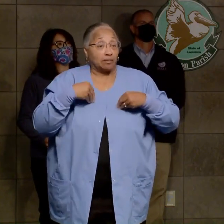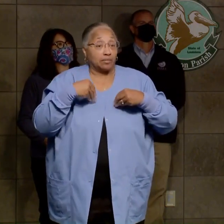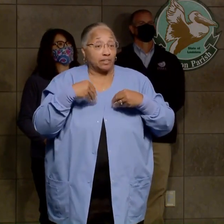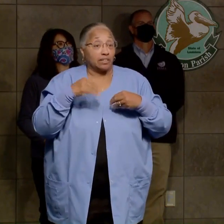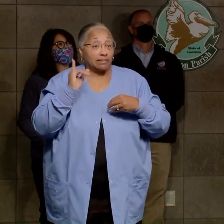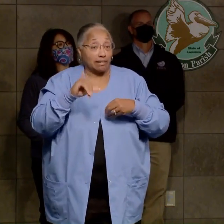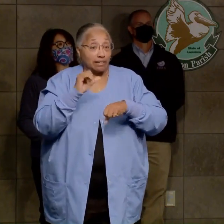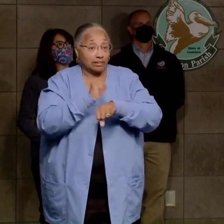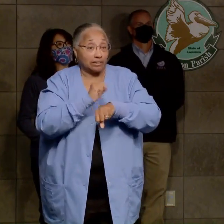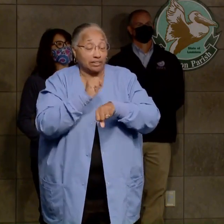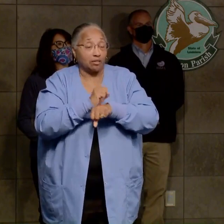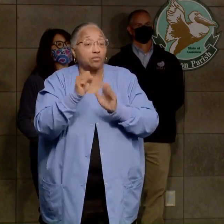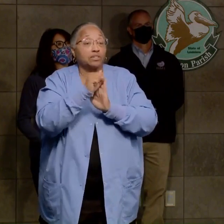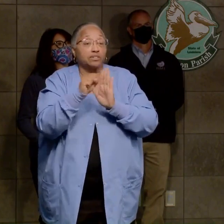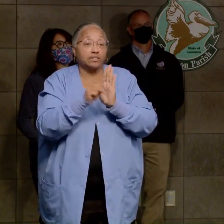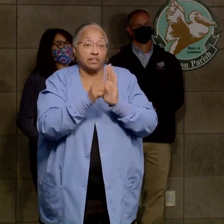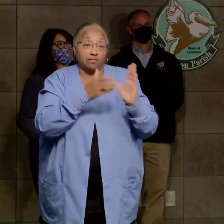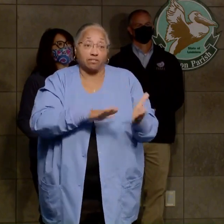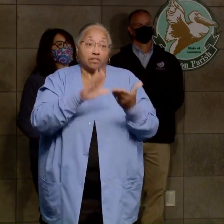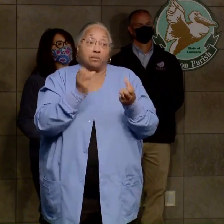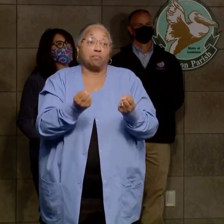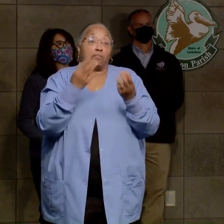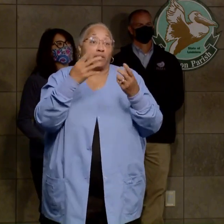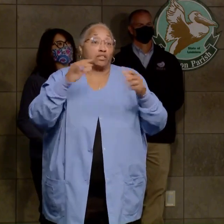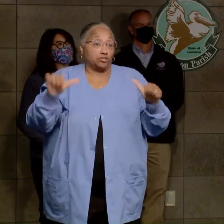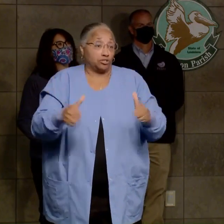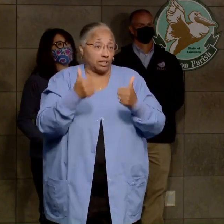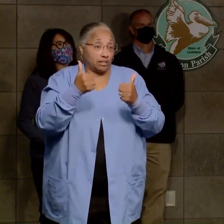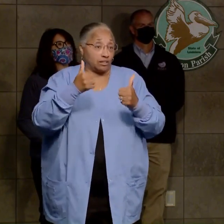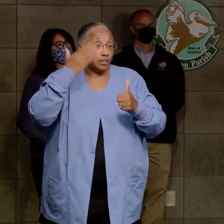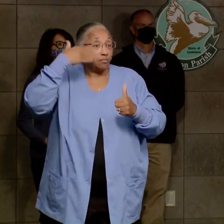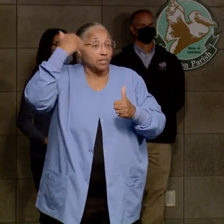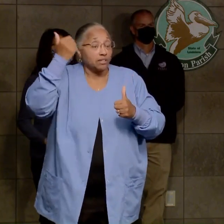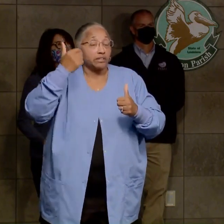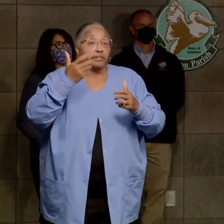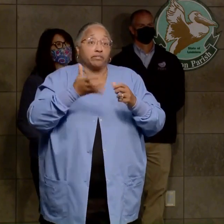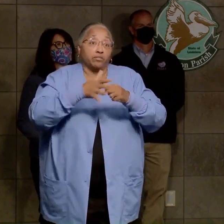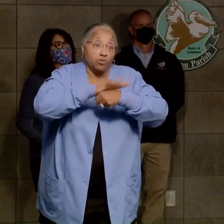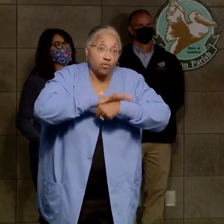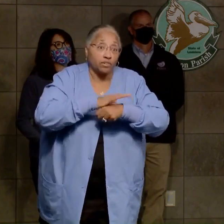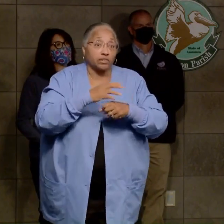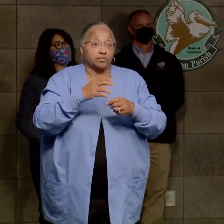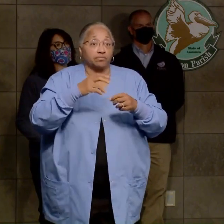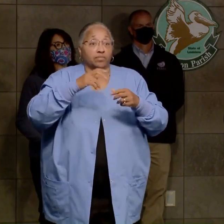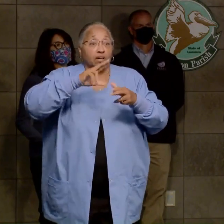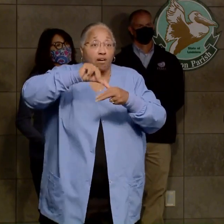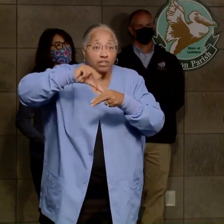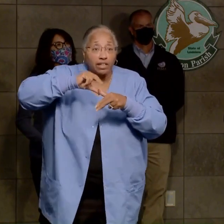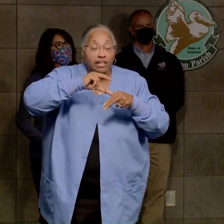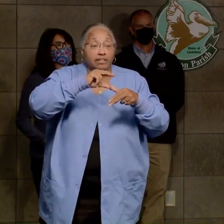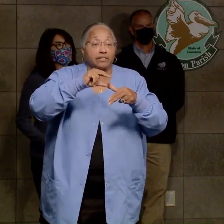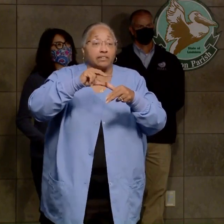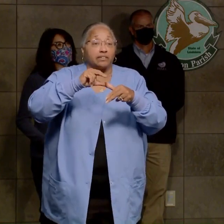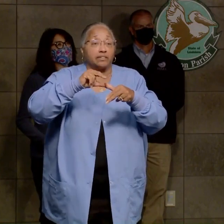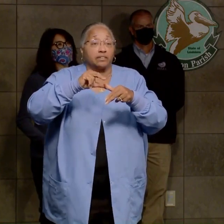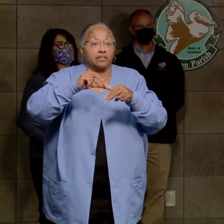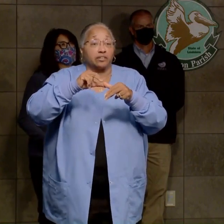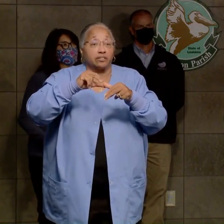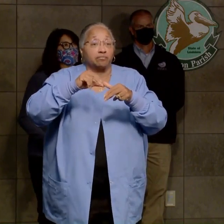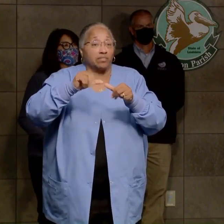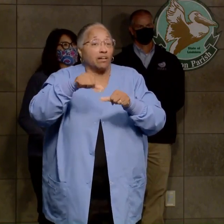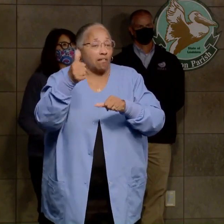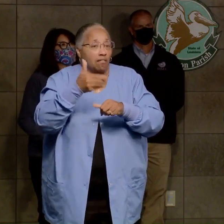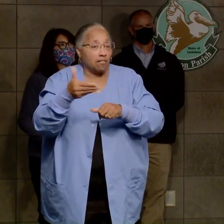when the state faces many challenges from hurricanes, from COVID-19, and so forth.